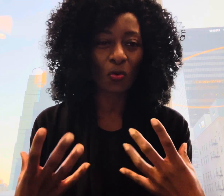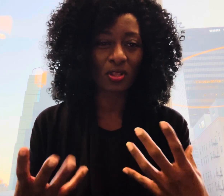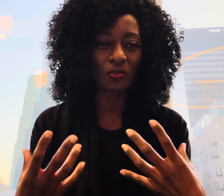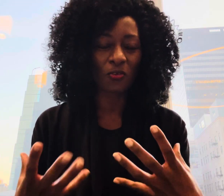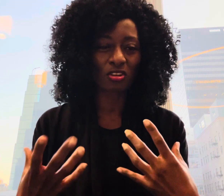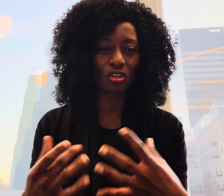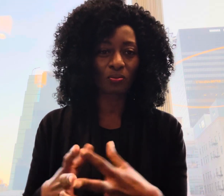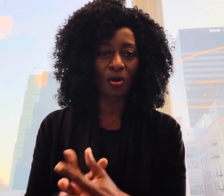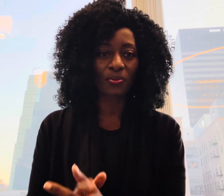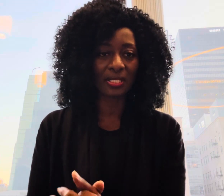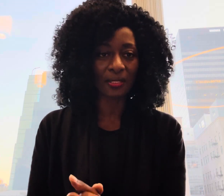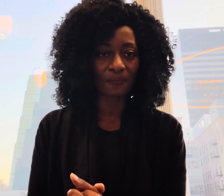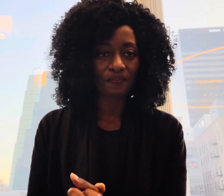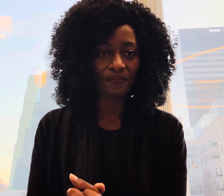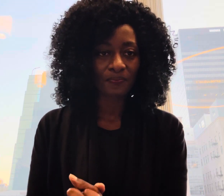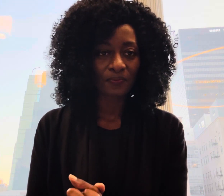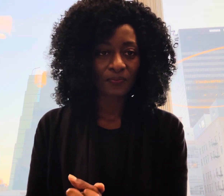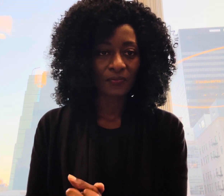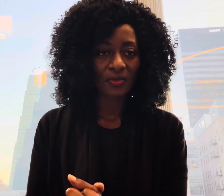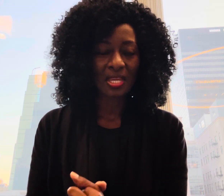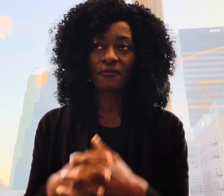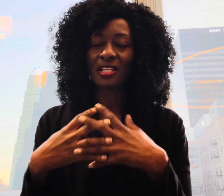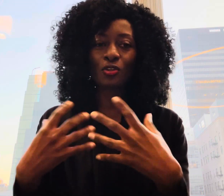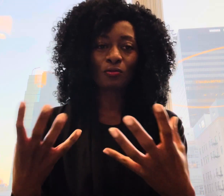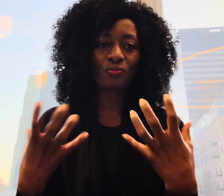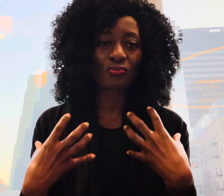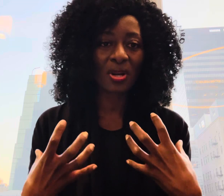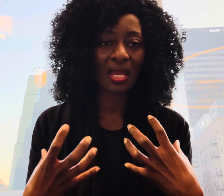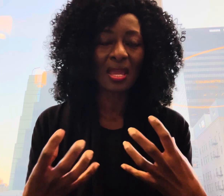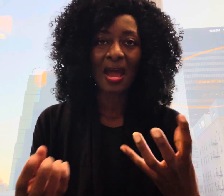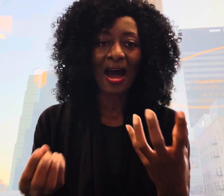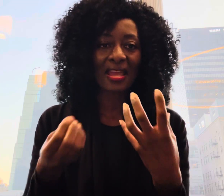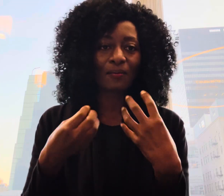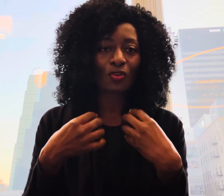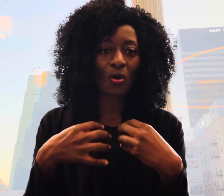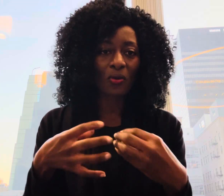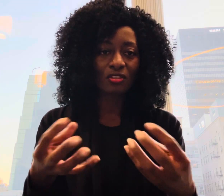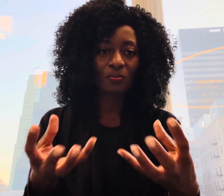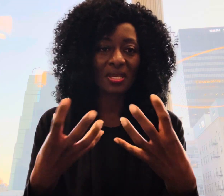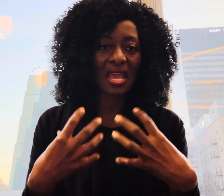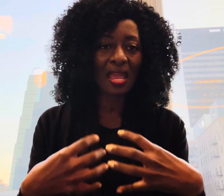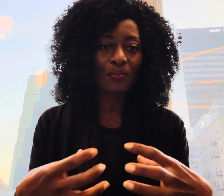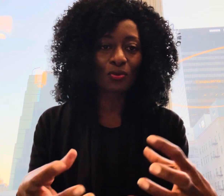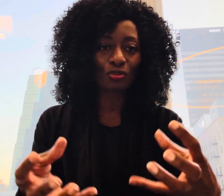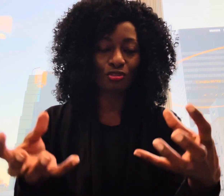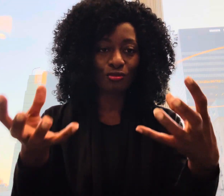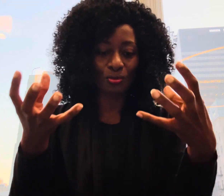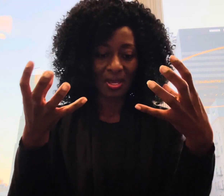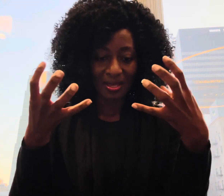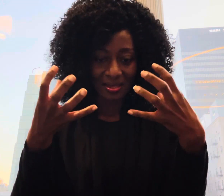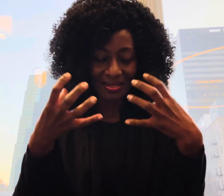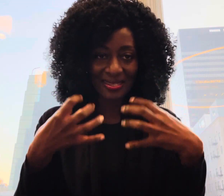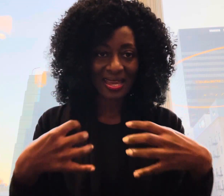going to function properly if i don't pray i am not going to be able to get